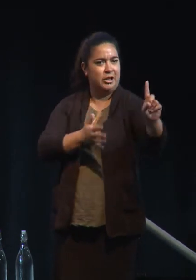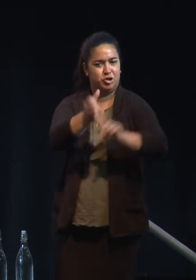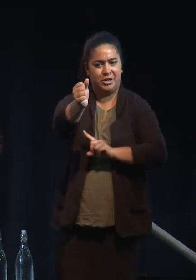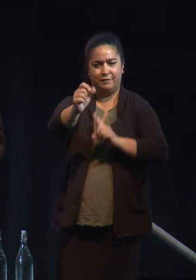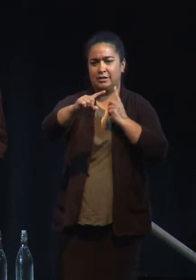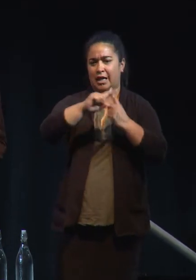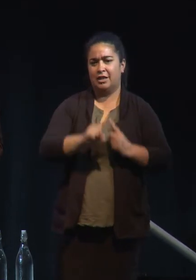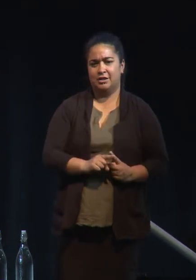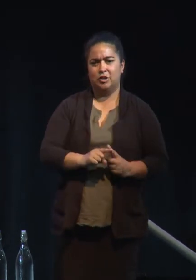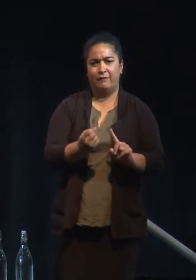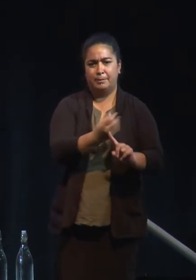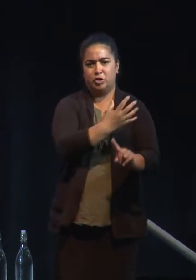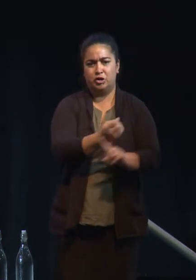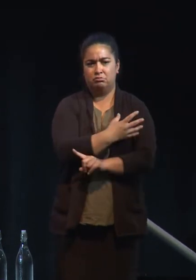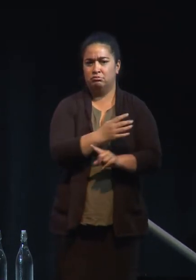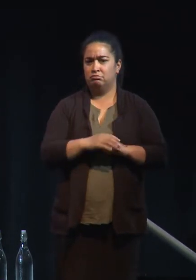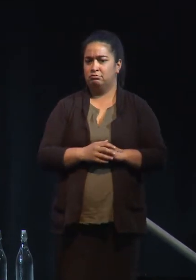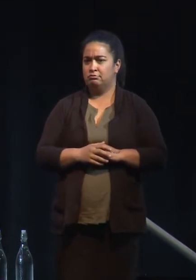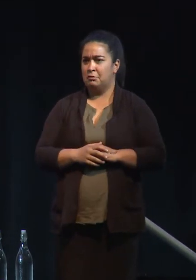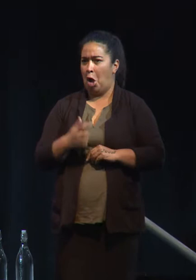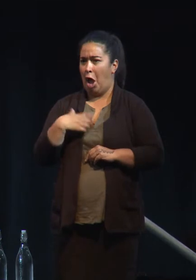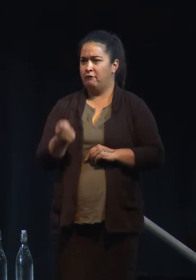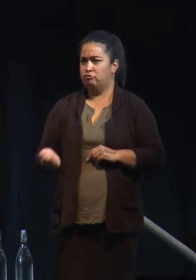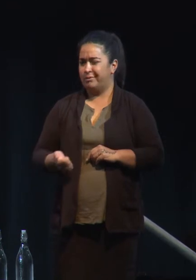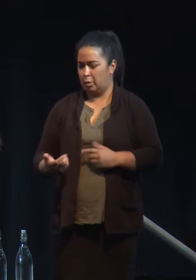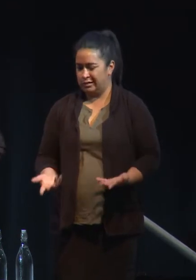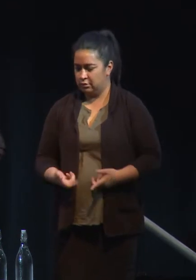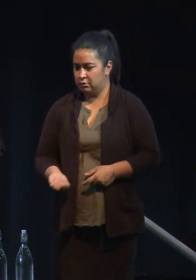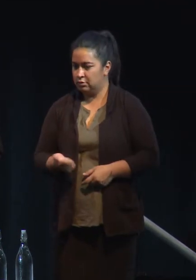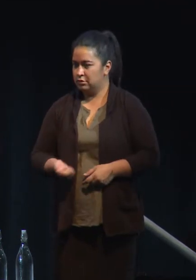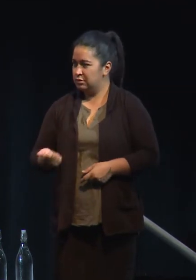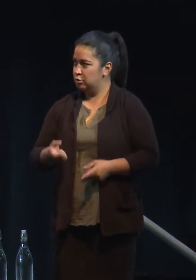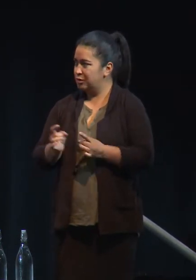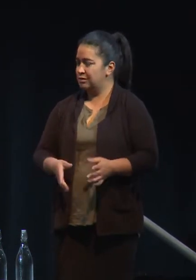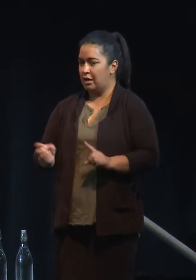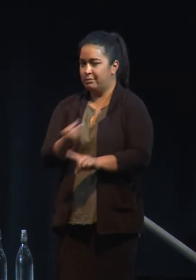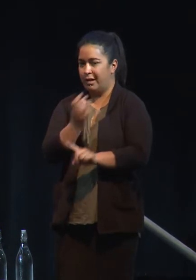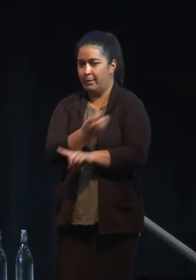targets? And apparently there's a remote here that will start our slides.